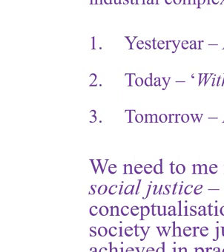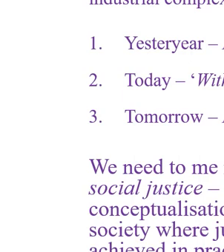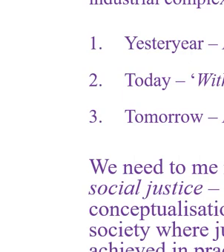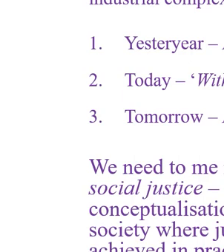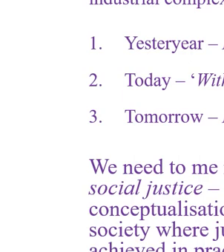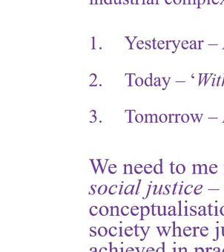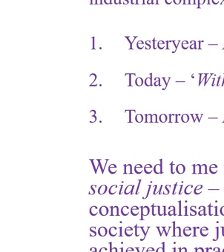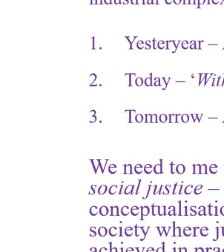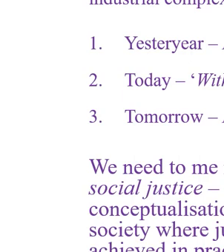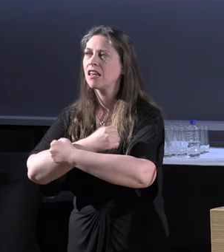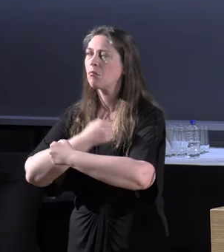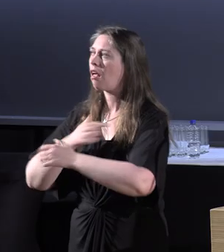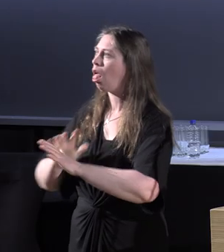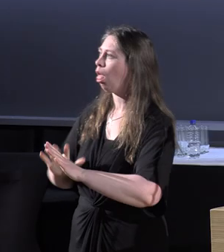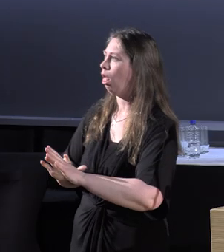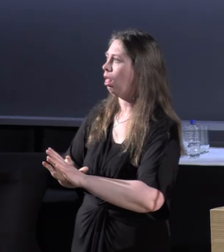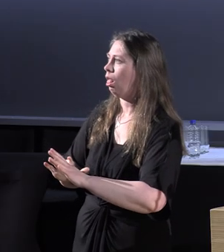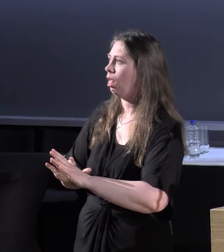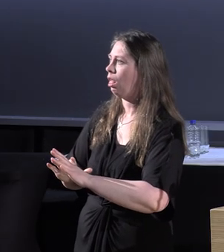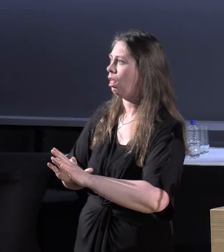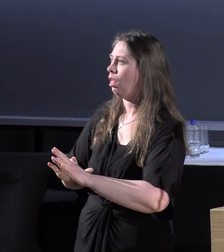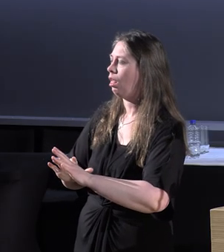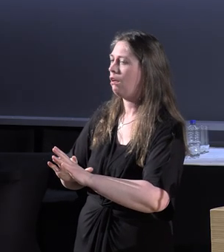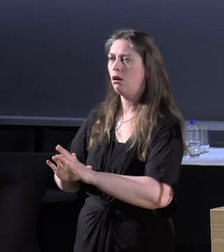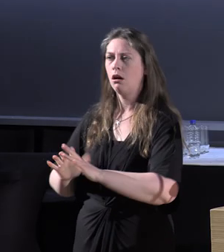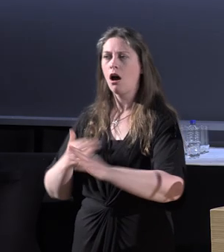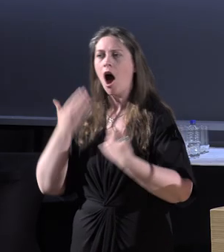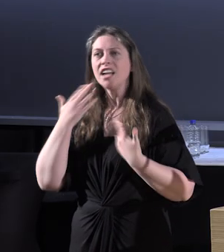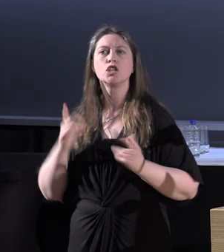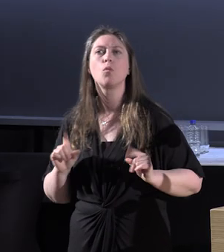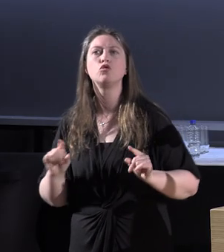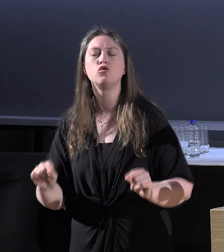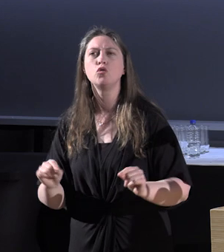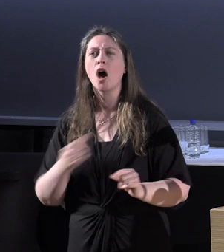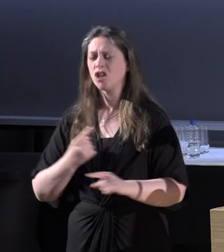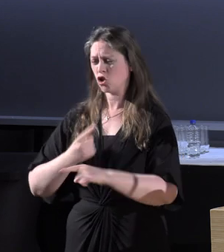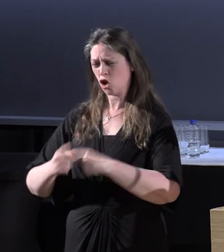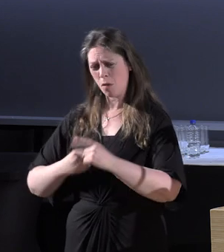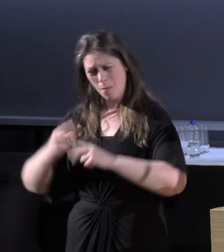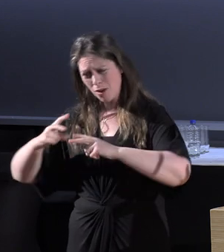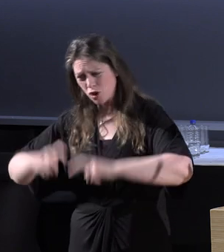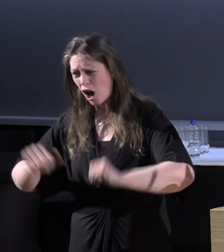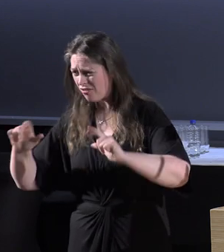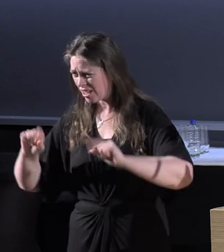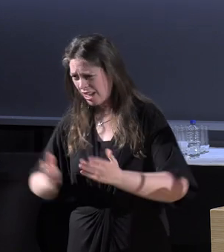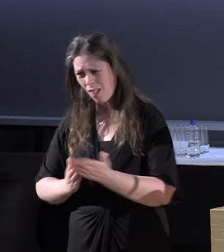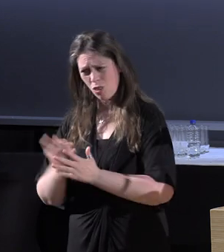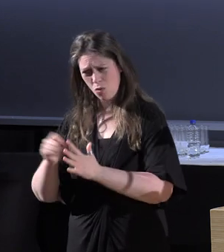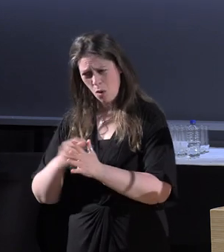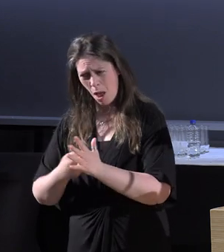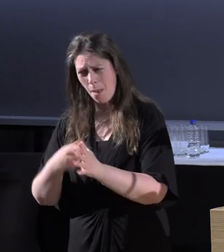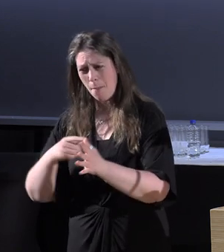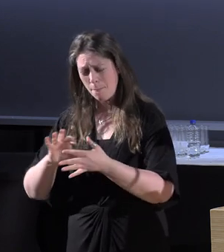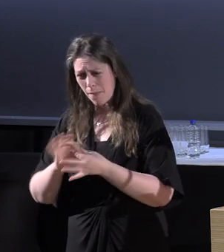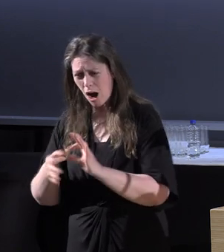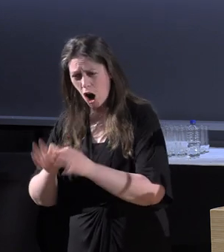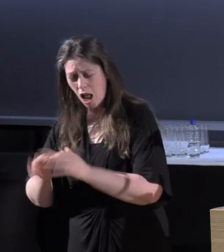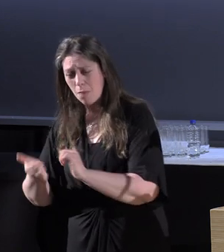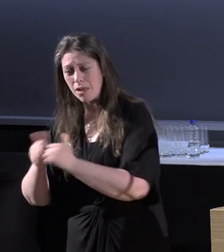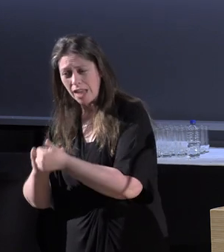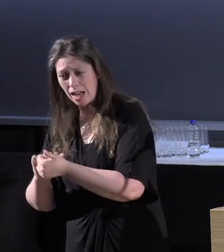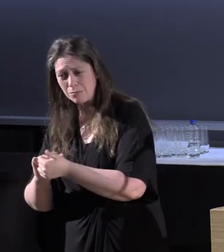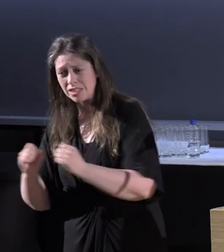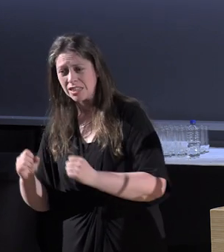And I just didn't know what to do. This was my big moment. I was going to talk about my research that I conducted at the Paralympic Games in Sydney 2000.